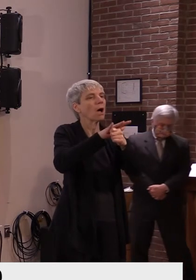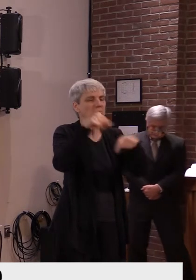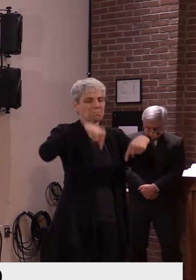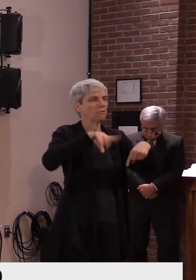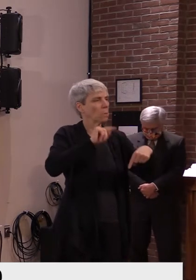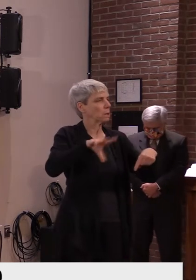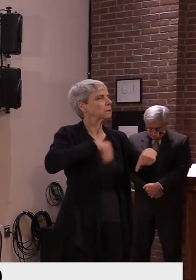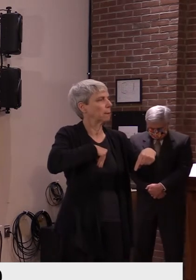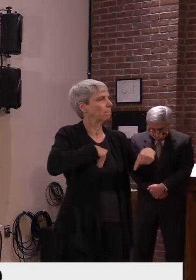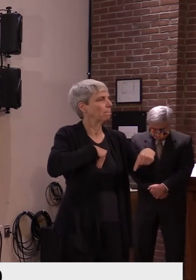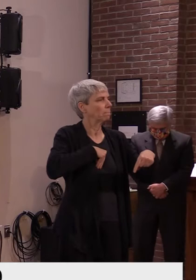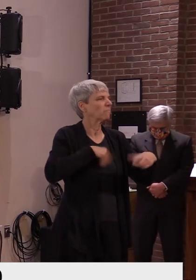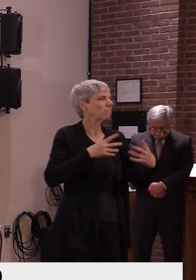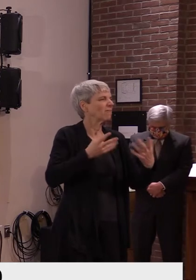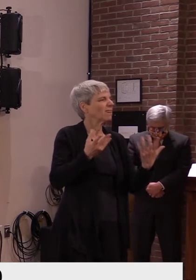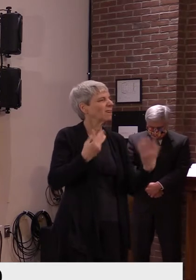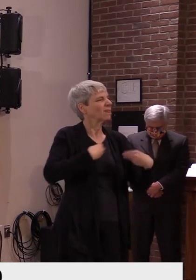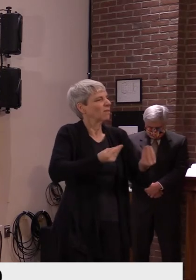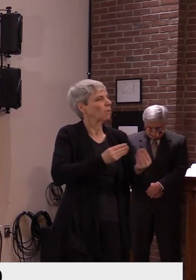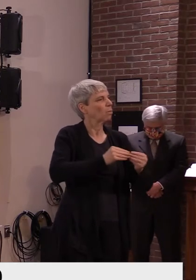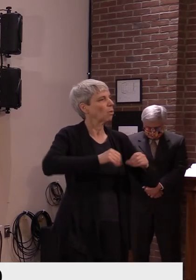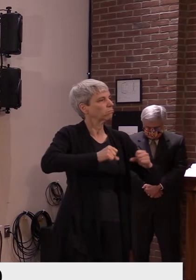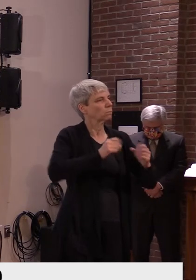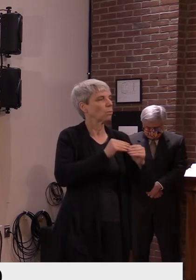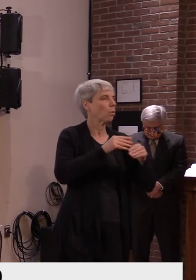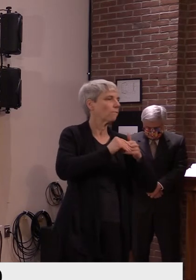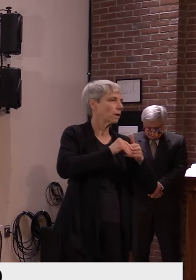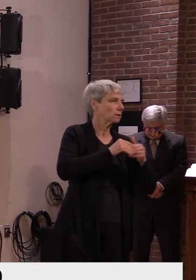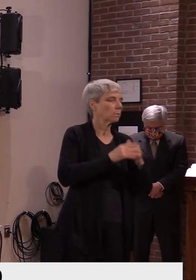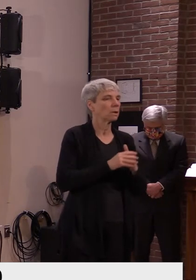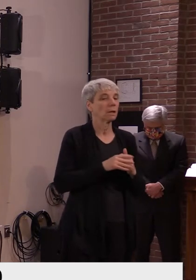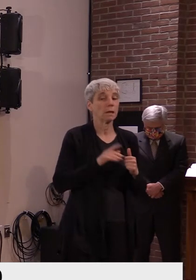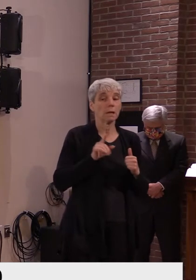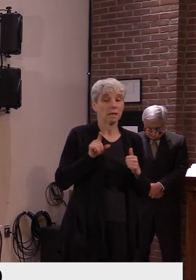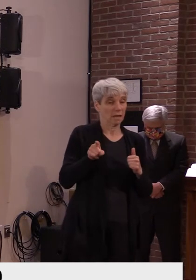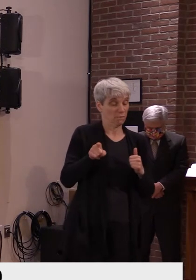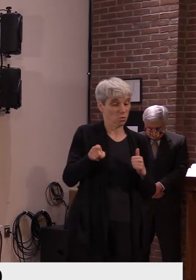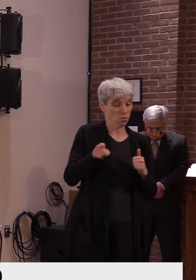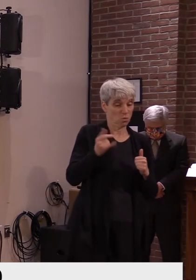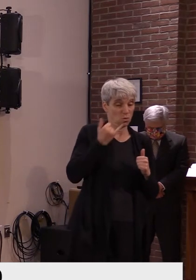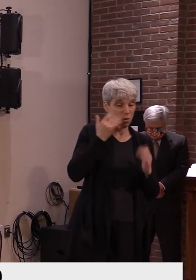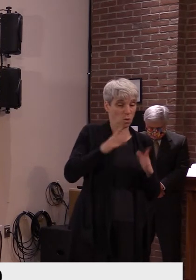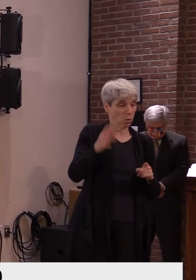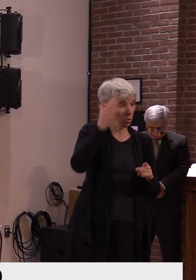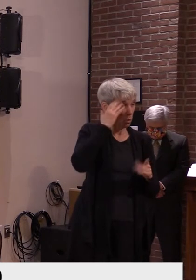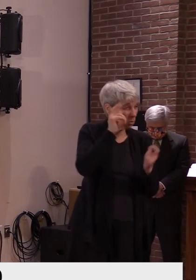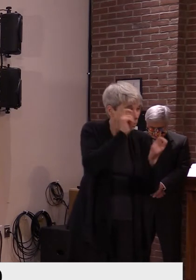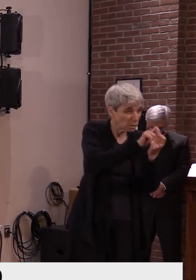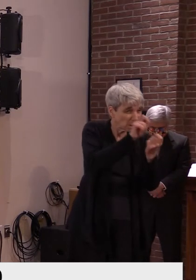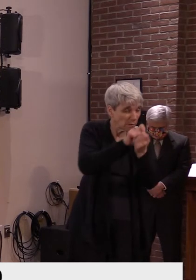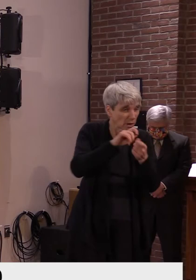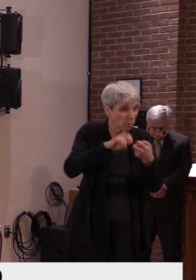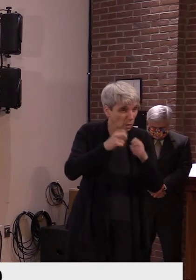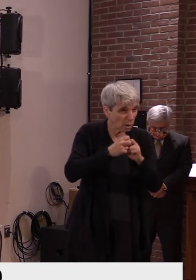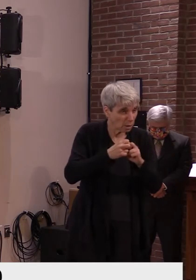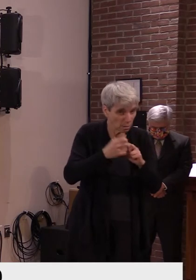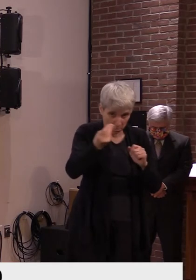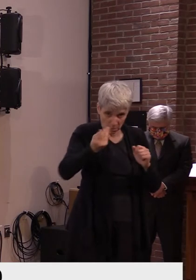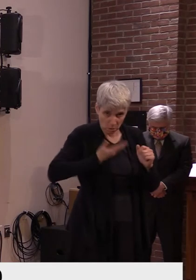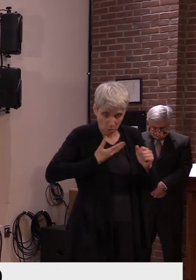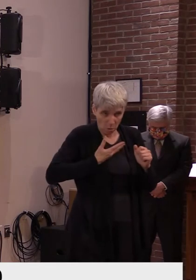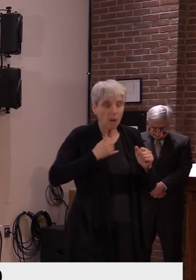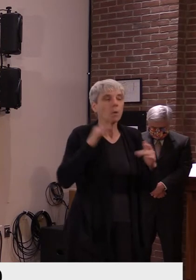Um, but if you have additional granular information and want to pass that along, um, happy to get that into the hands of the folks at